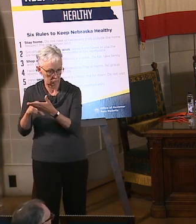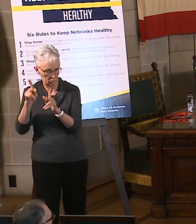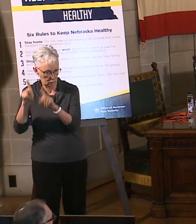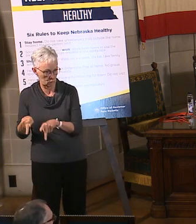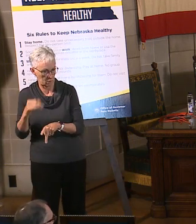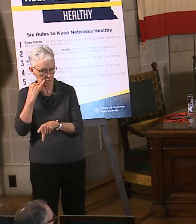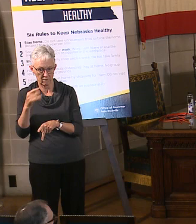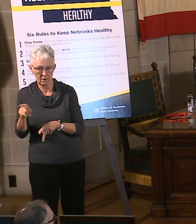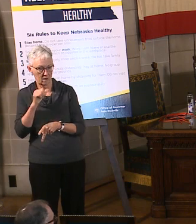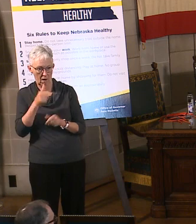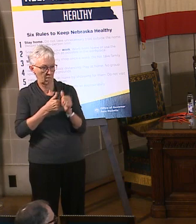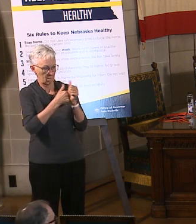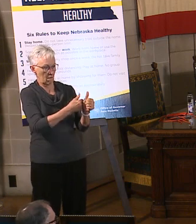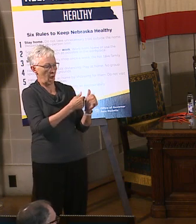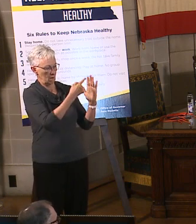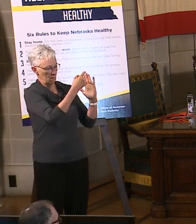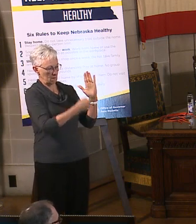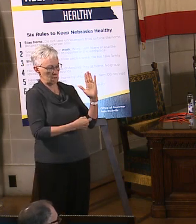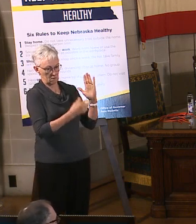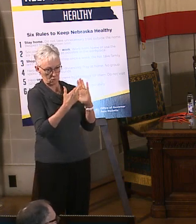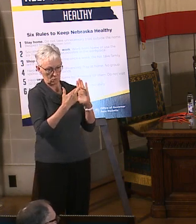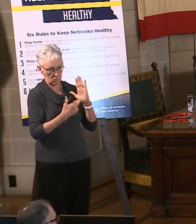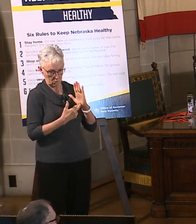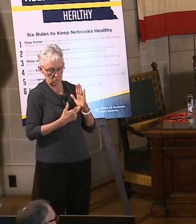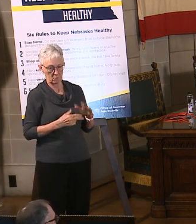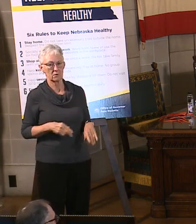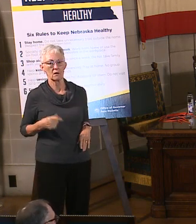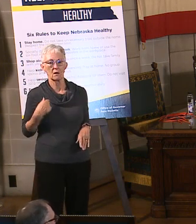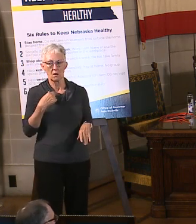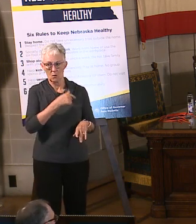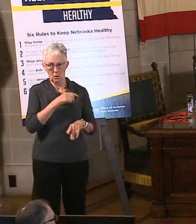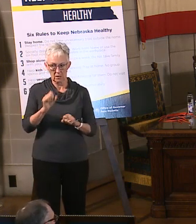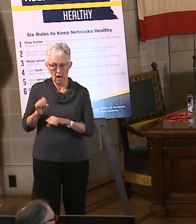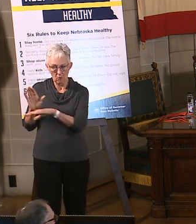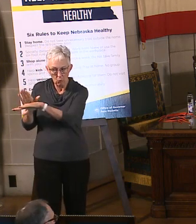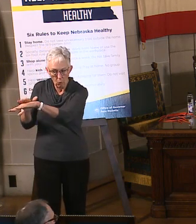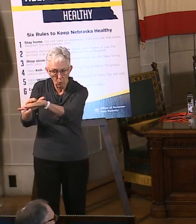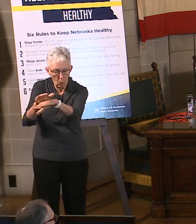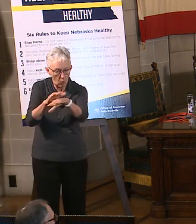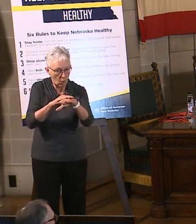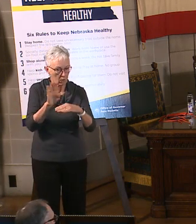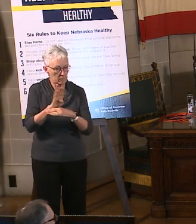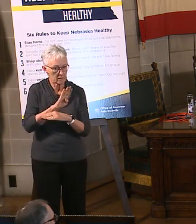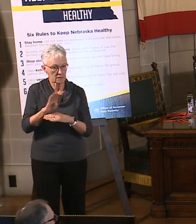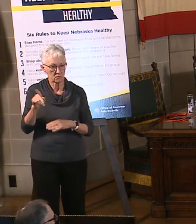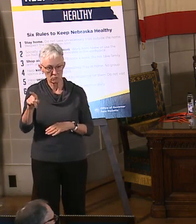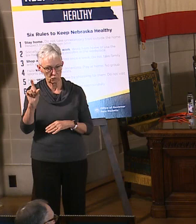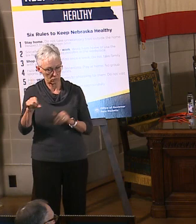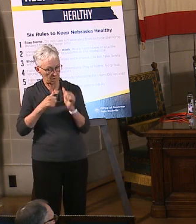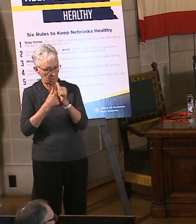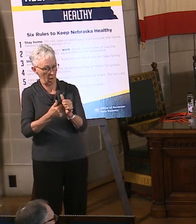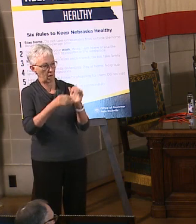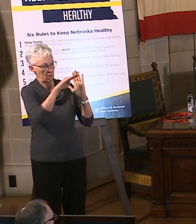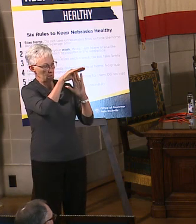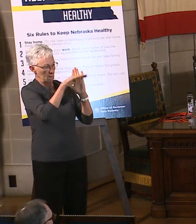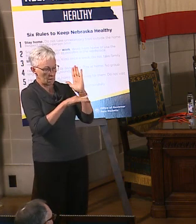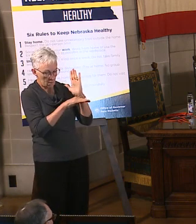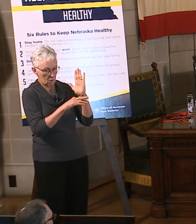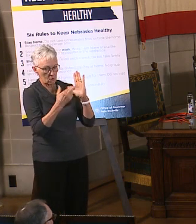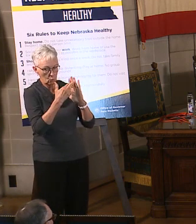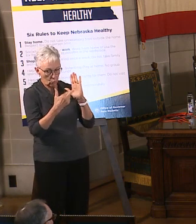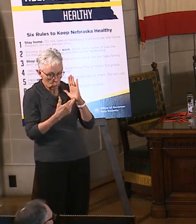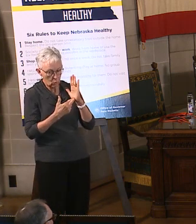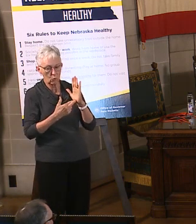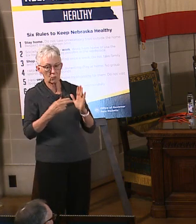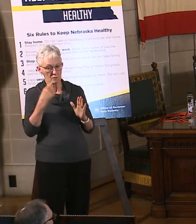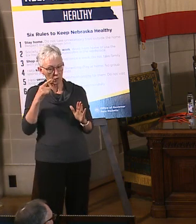talked about some of the distinctions in past. But this is how you should be operating your business, and we strongly suggest you do that. So we put out that guidance for people